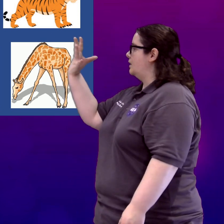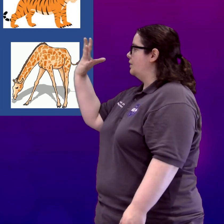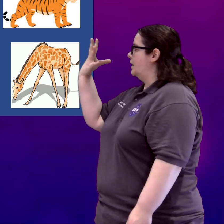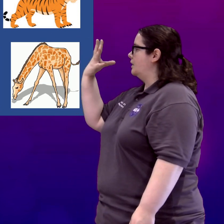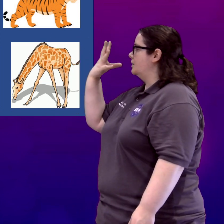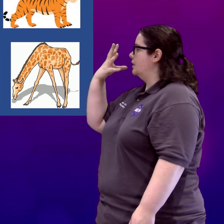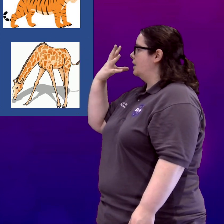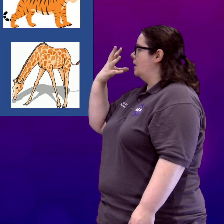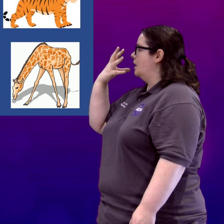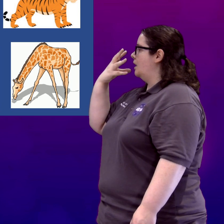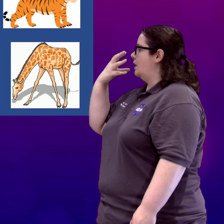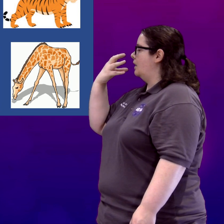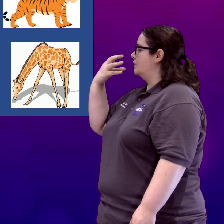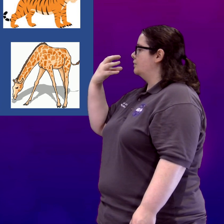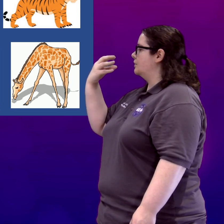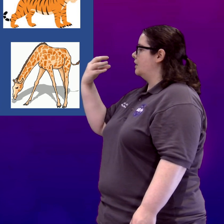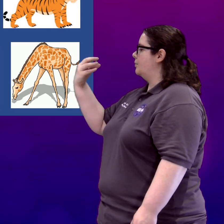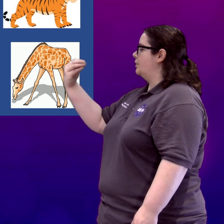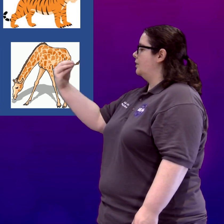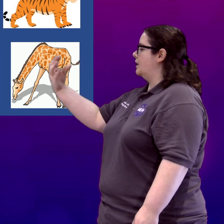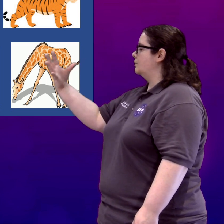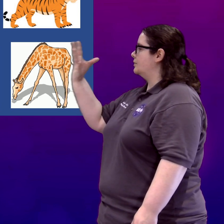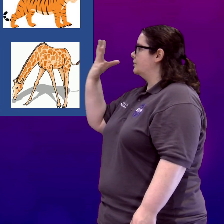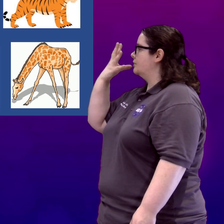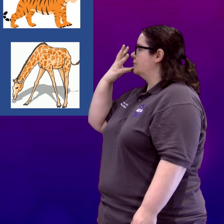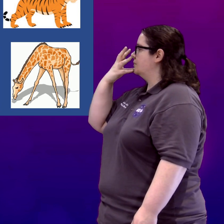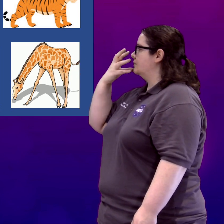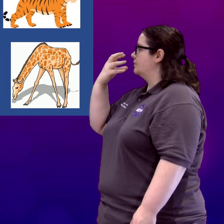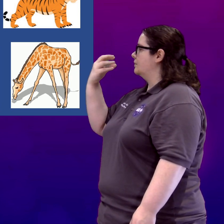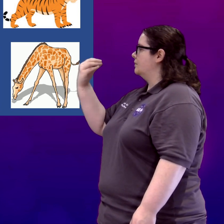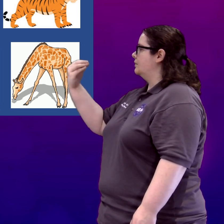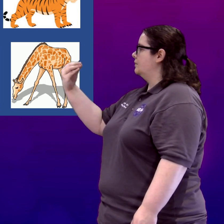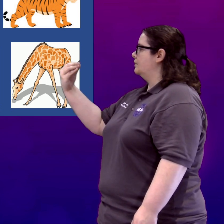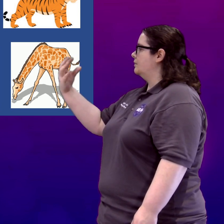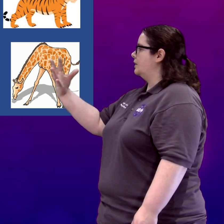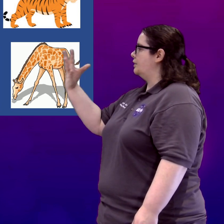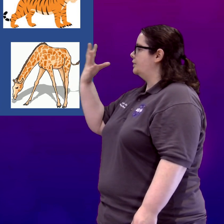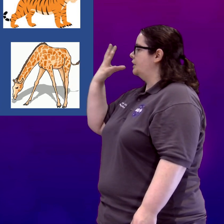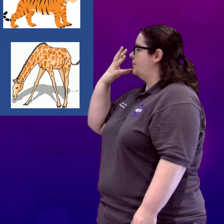your hand and just kind of pull out like you're shaping